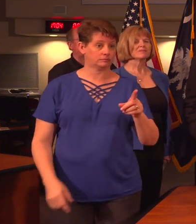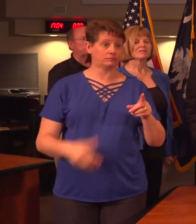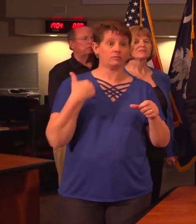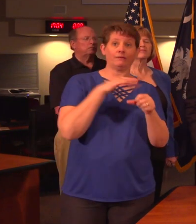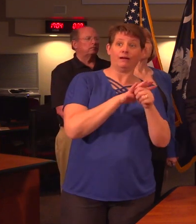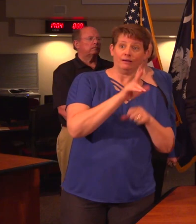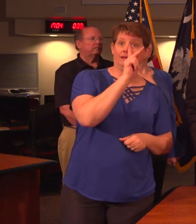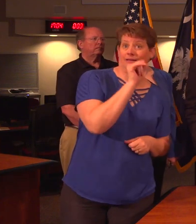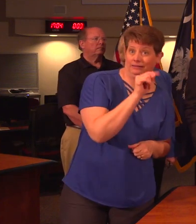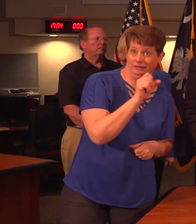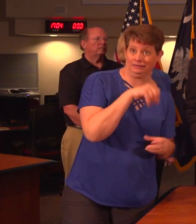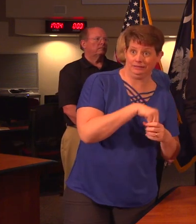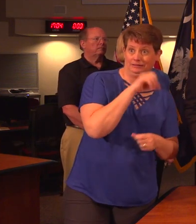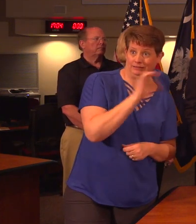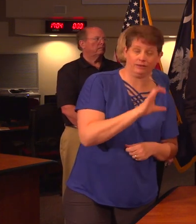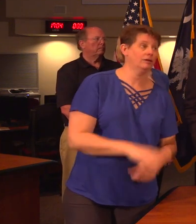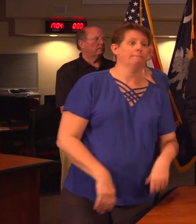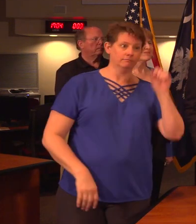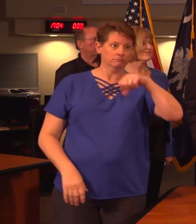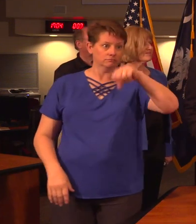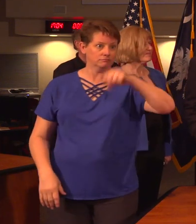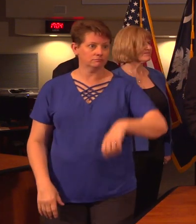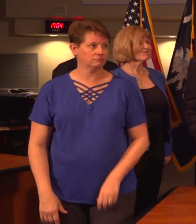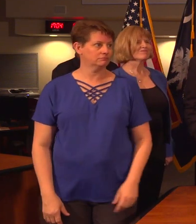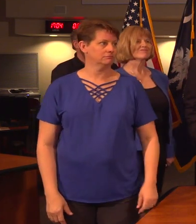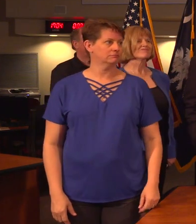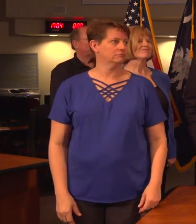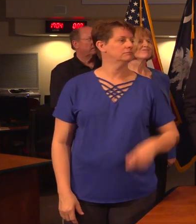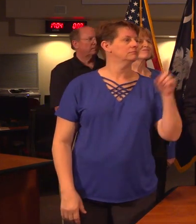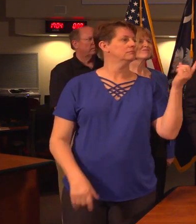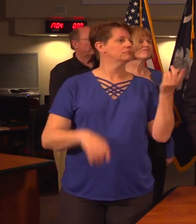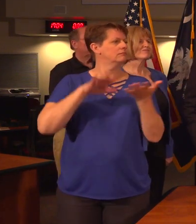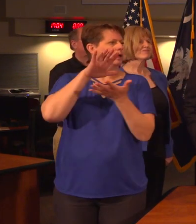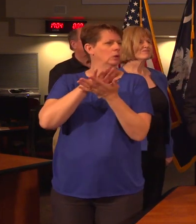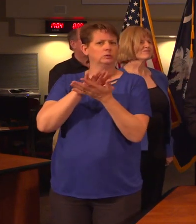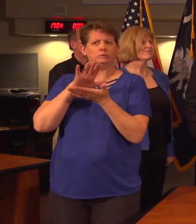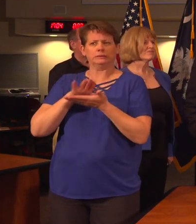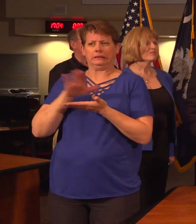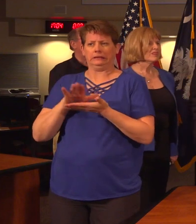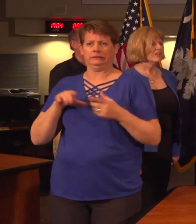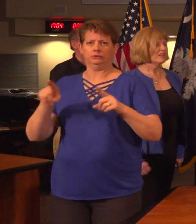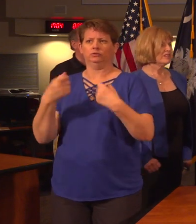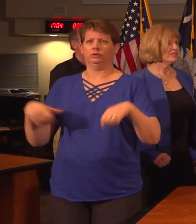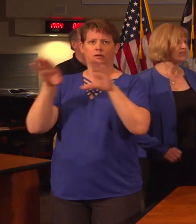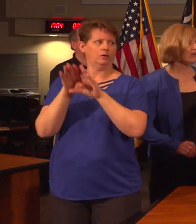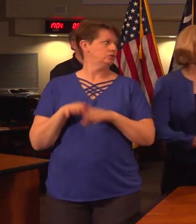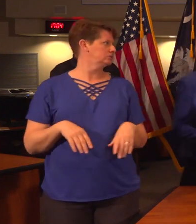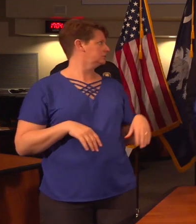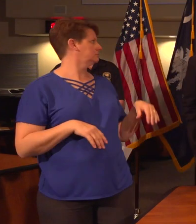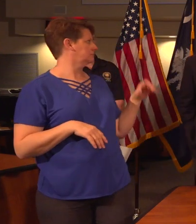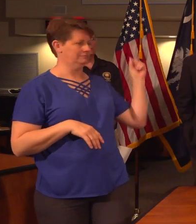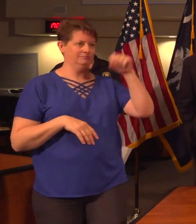kits in South Carolina yes okay are schools being disinfected during the closures yes